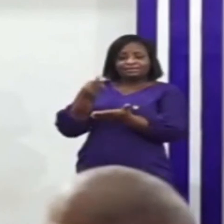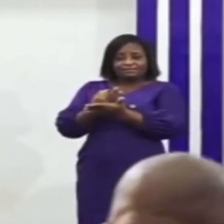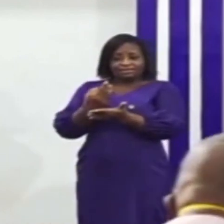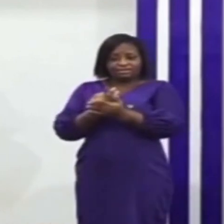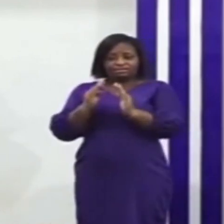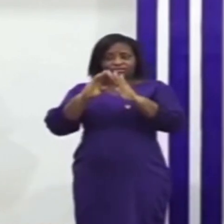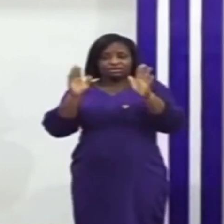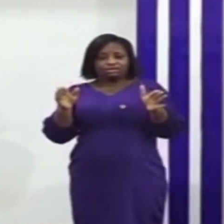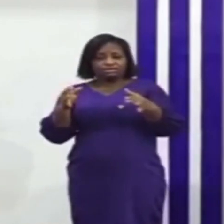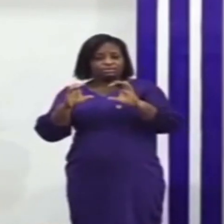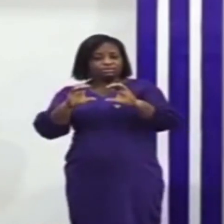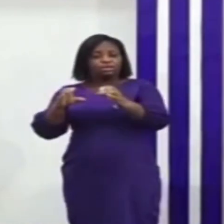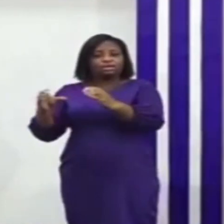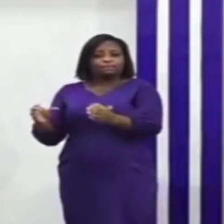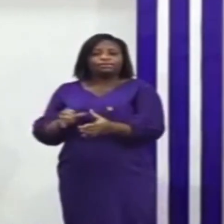companies